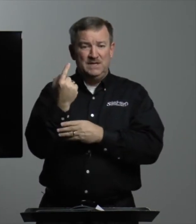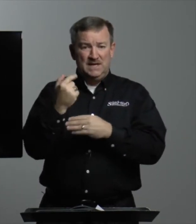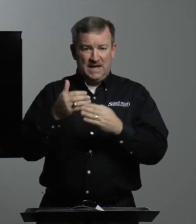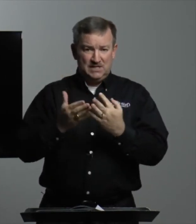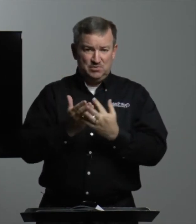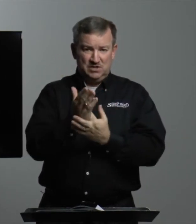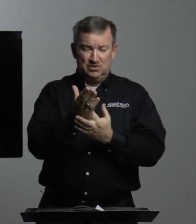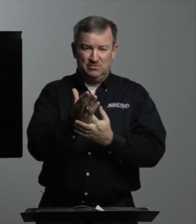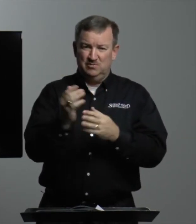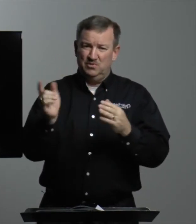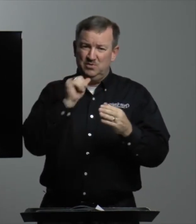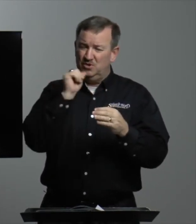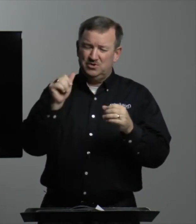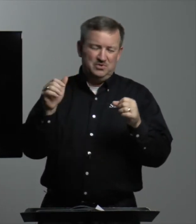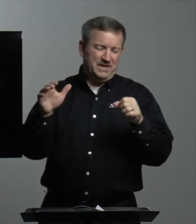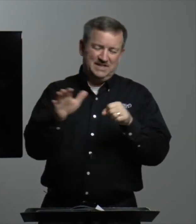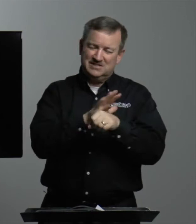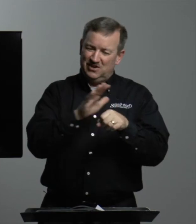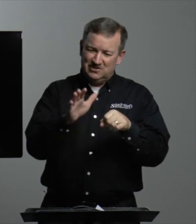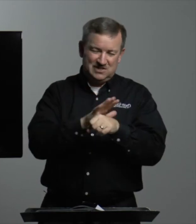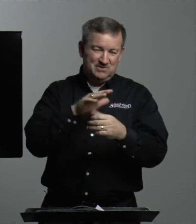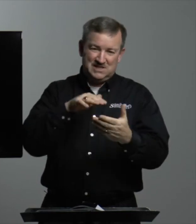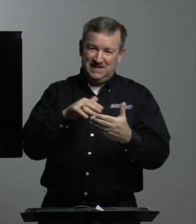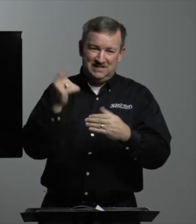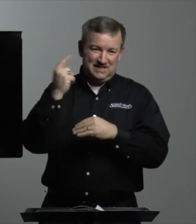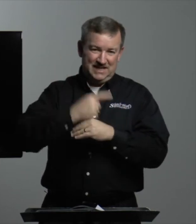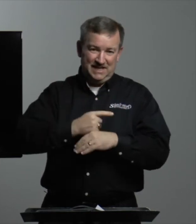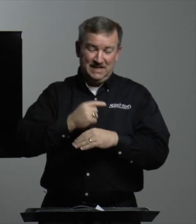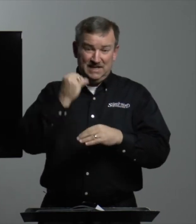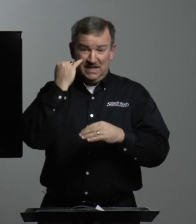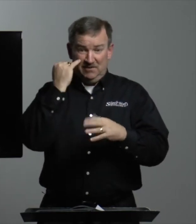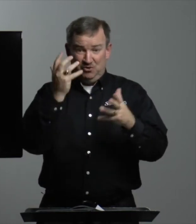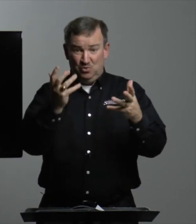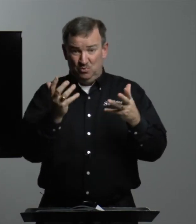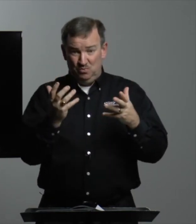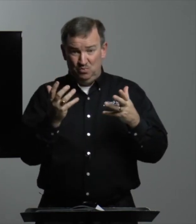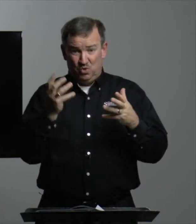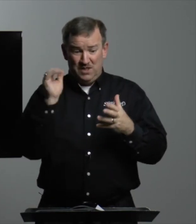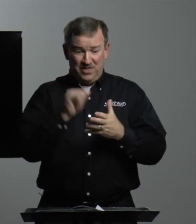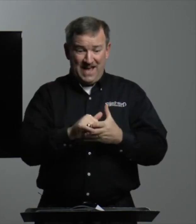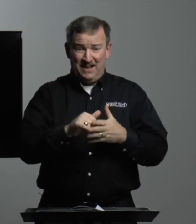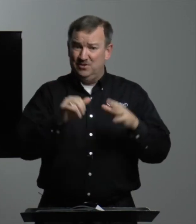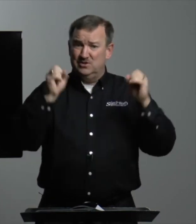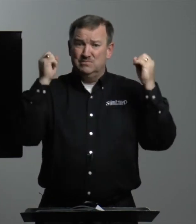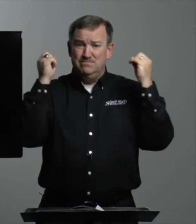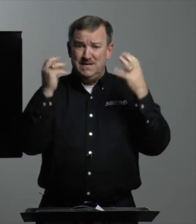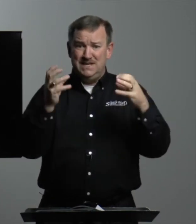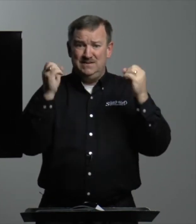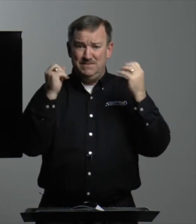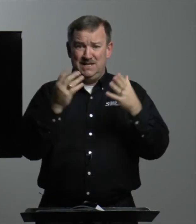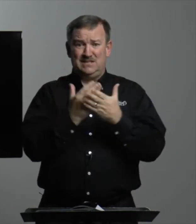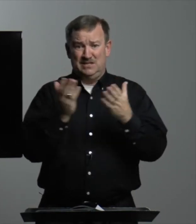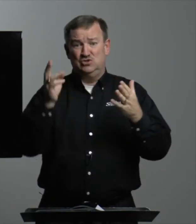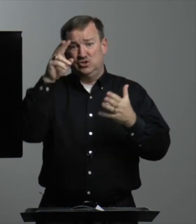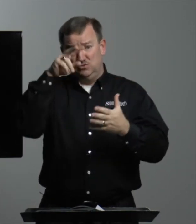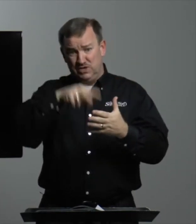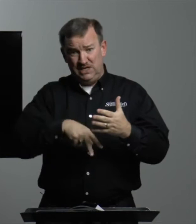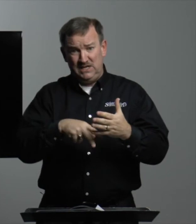as we go through. But we won't do an exhaustive study today. If you want that, there's many, many things you could read,